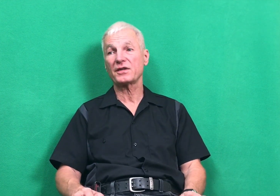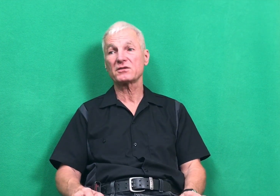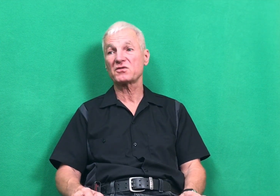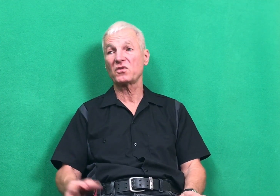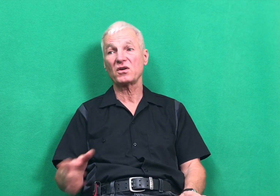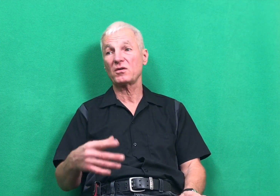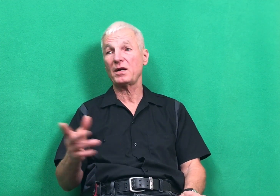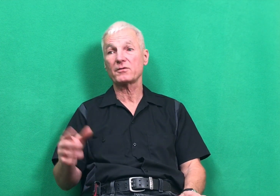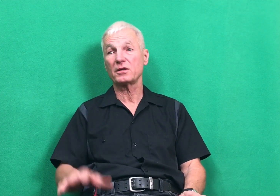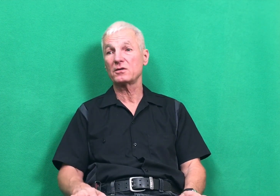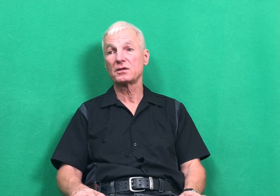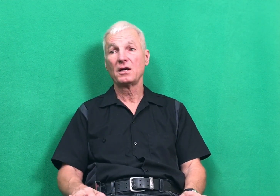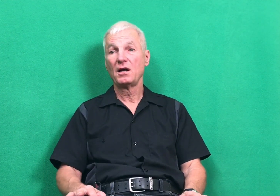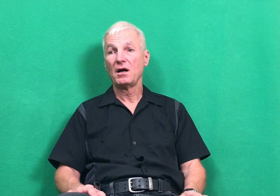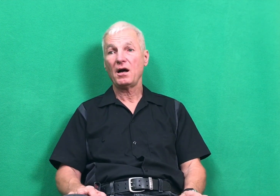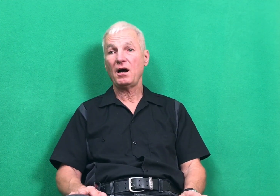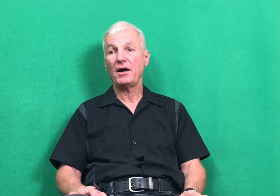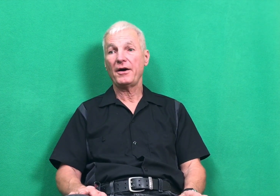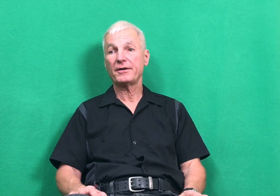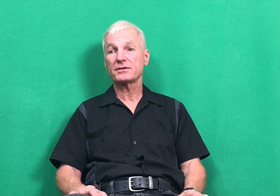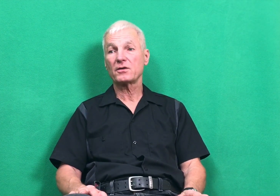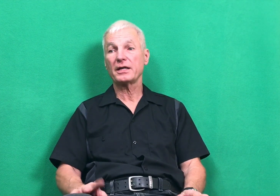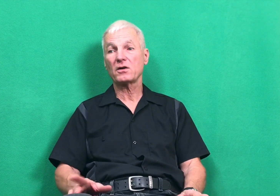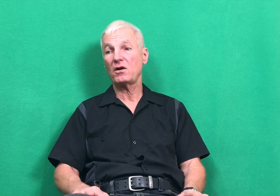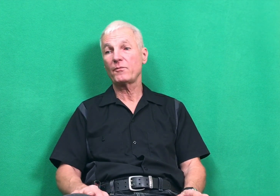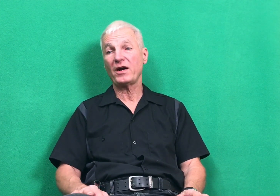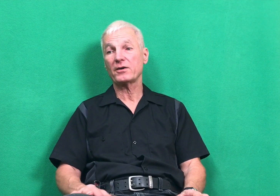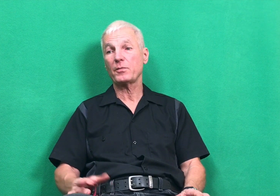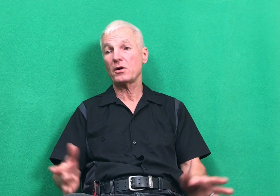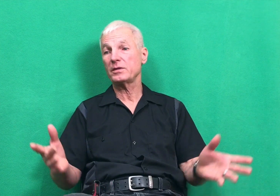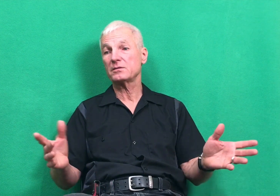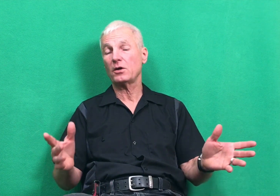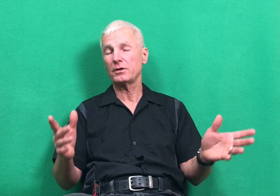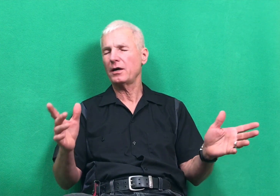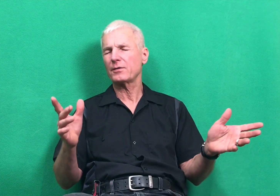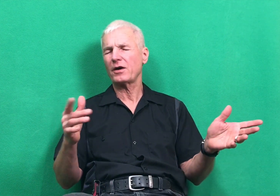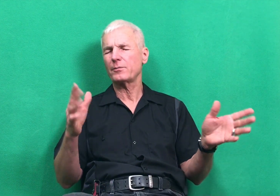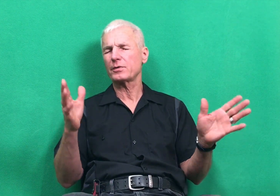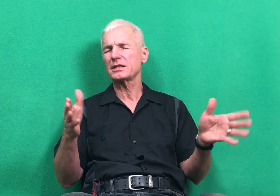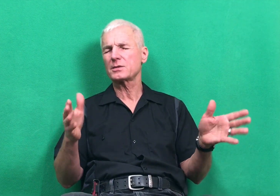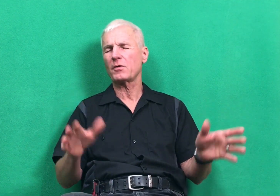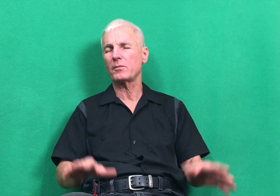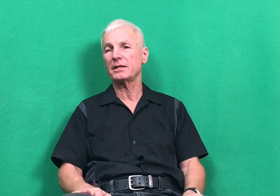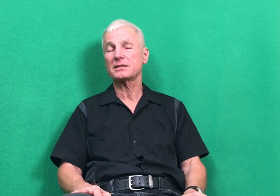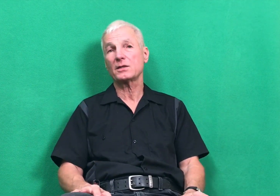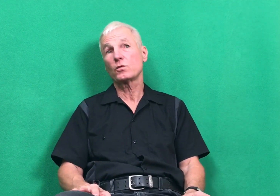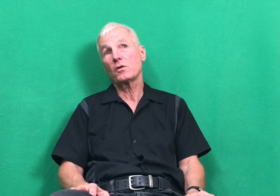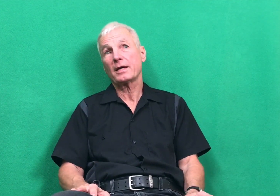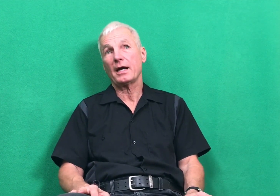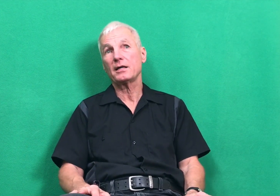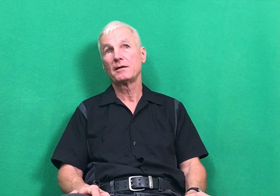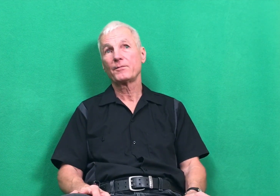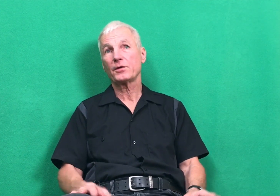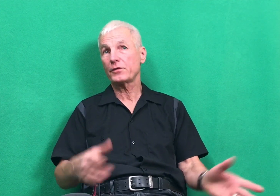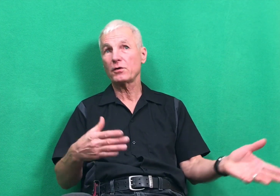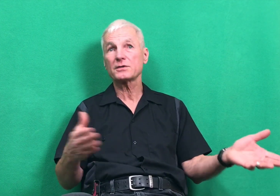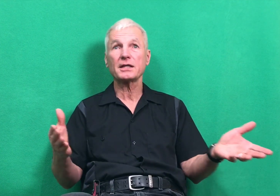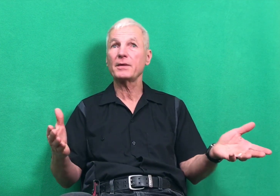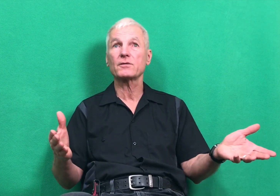nothing's going on on my road. So, he called the fire department, or not, the fire police department, and he said, we're okay. If you're on Ski Mountain